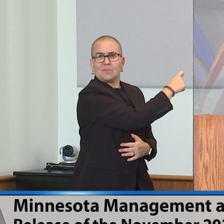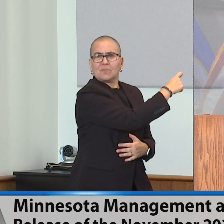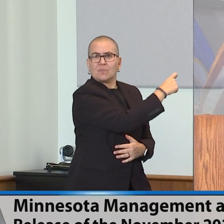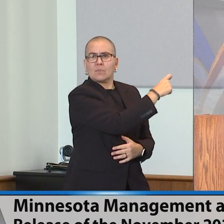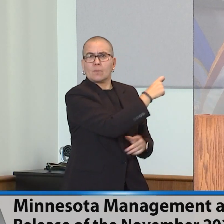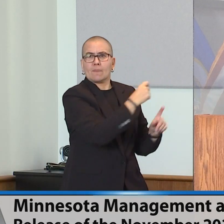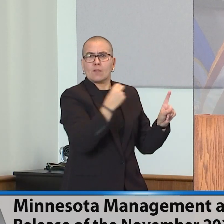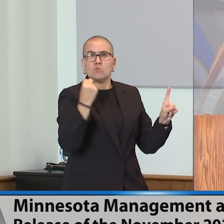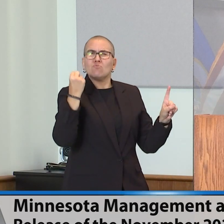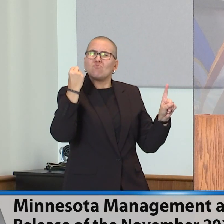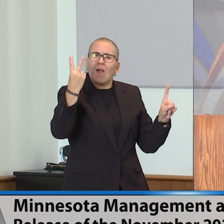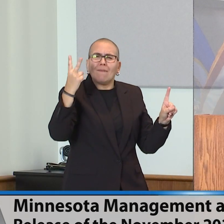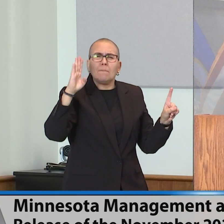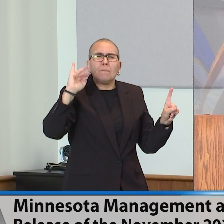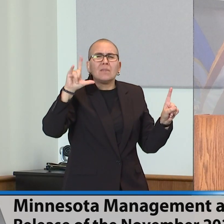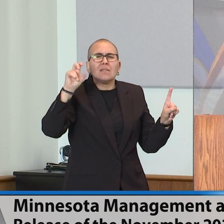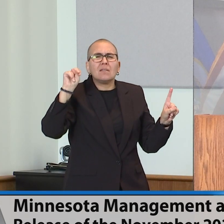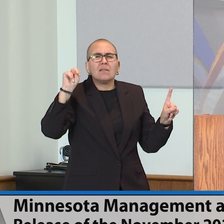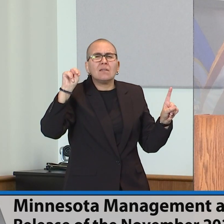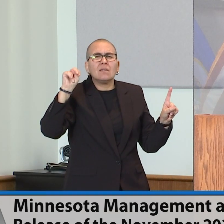in the bank already?